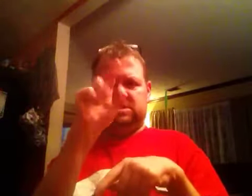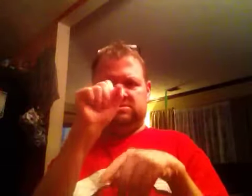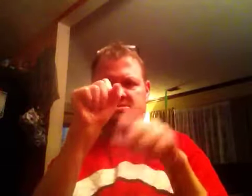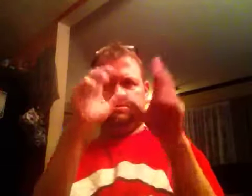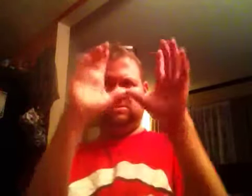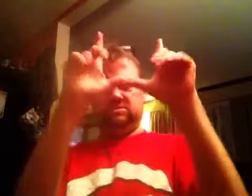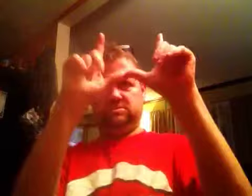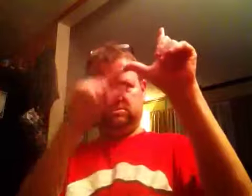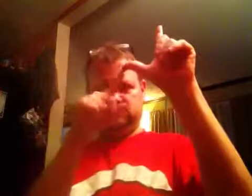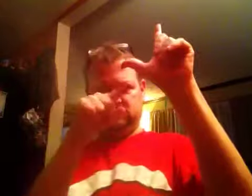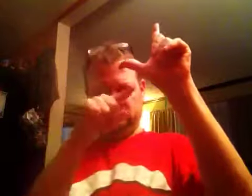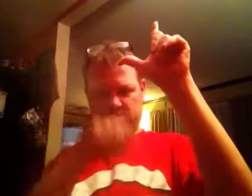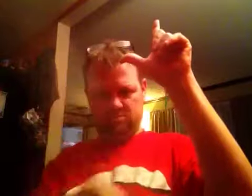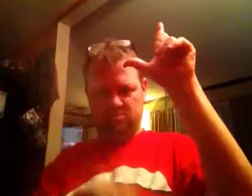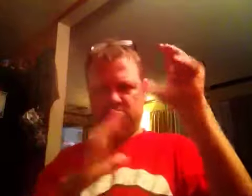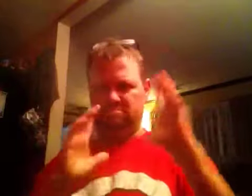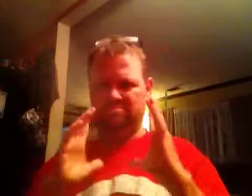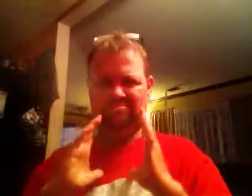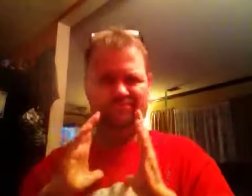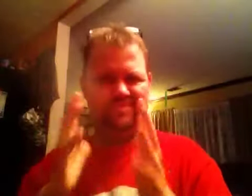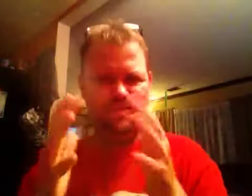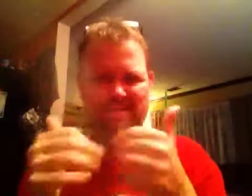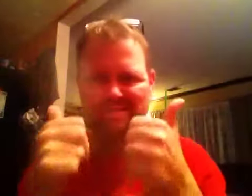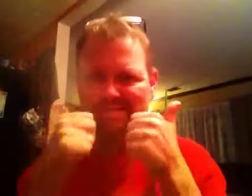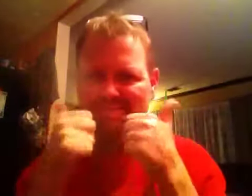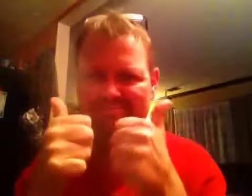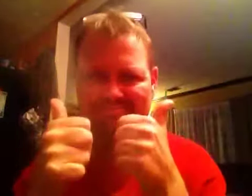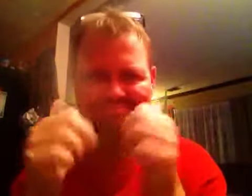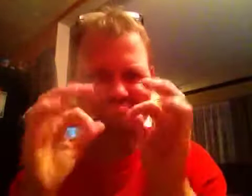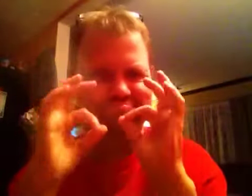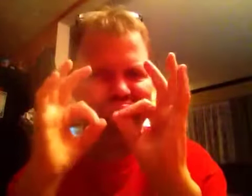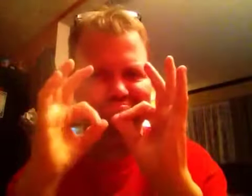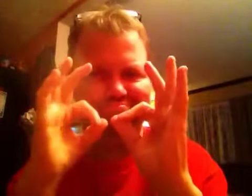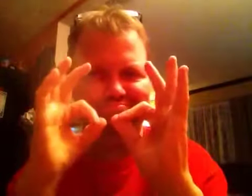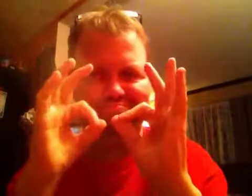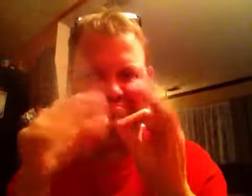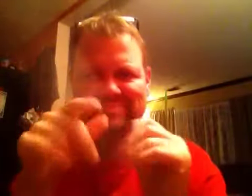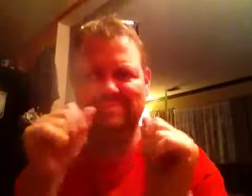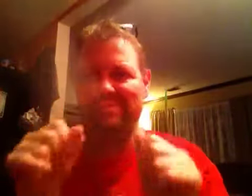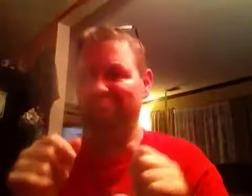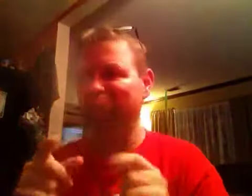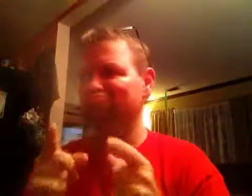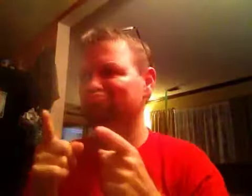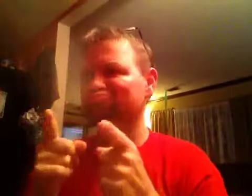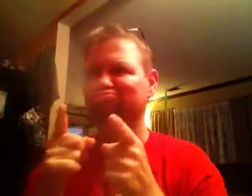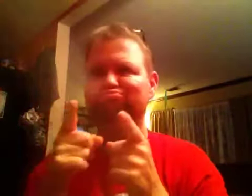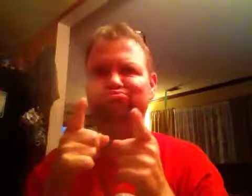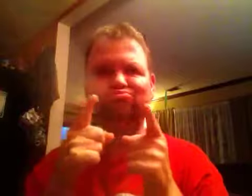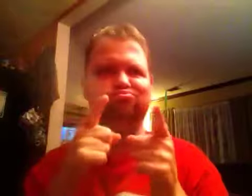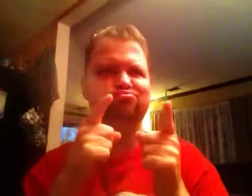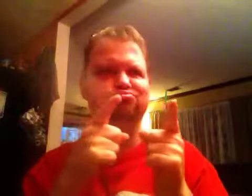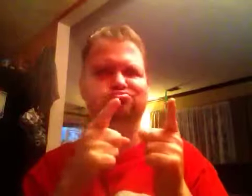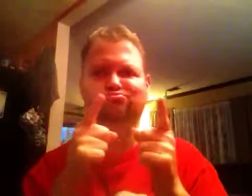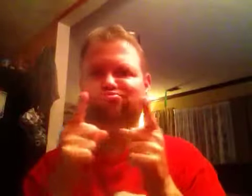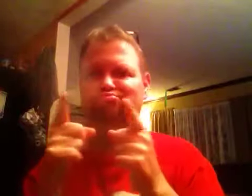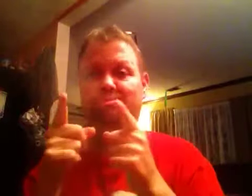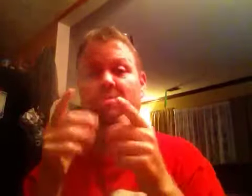Getting it up? Really? Steady up. Taking the stasis net back up is an ancient accomplishment.